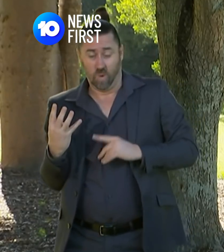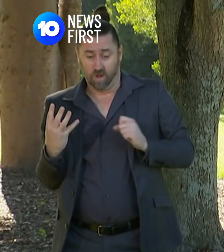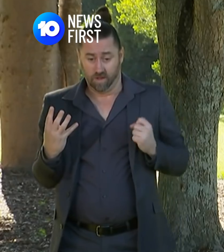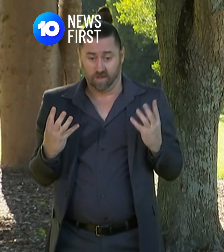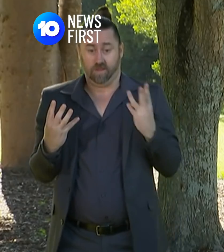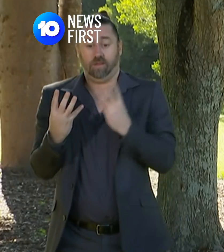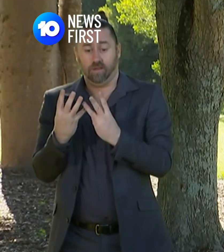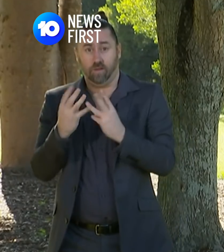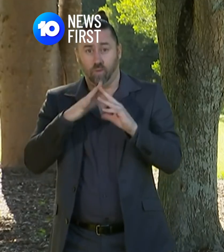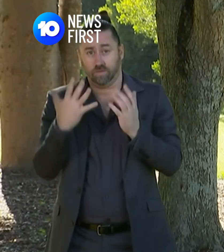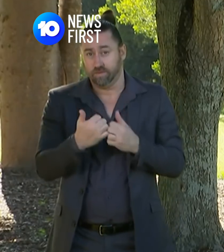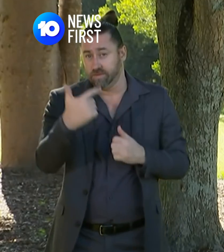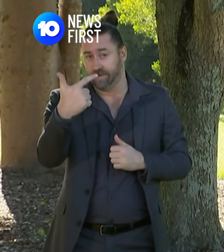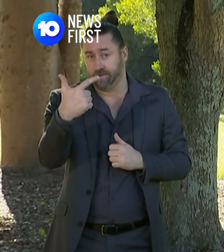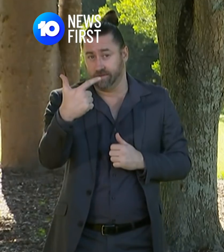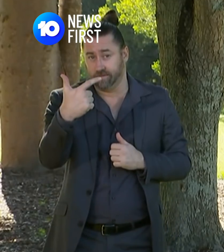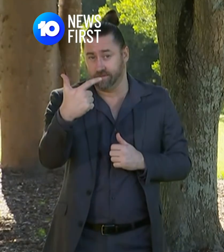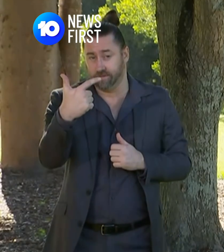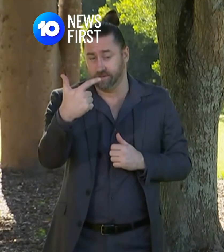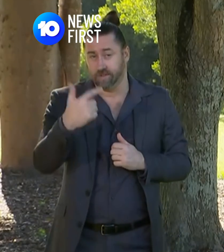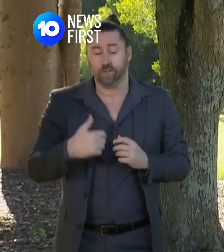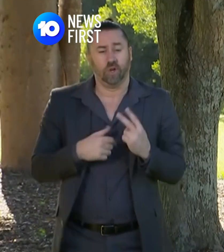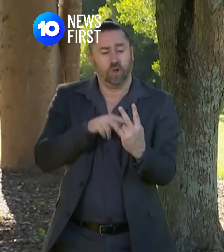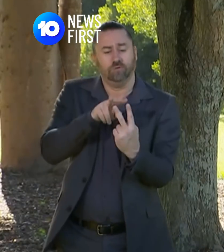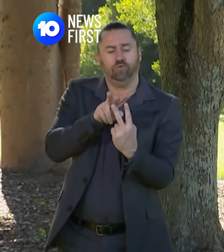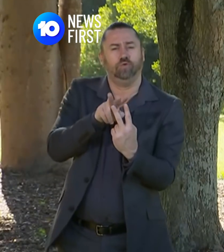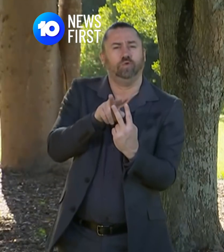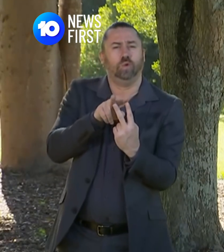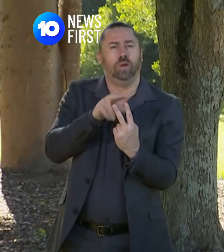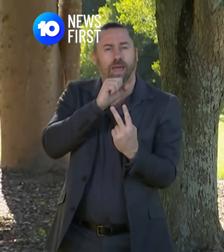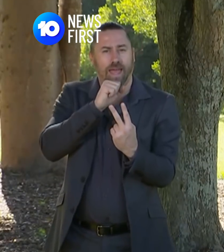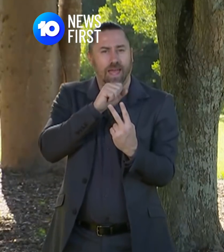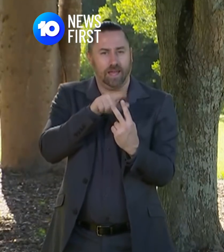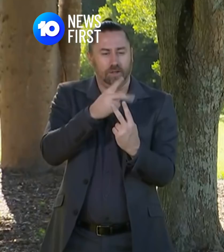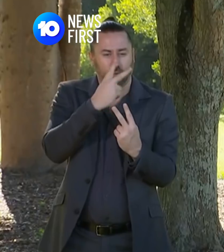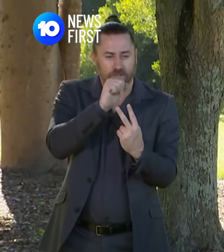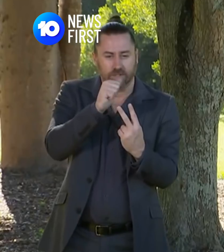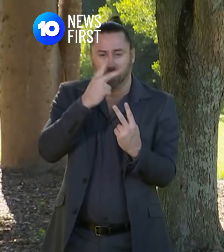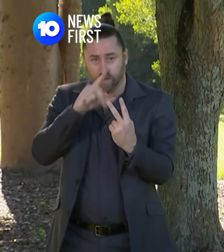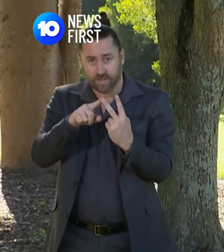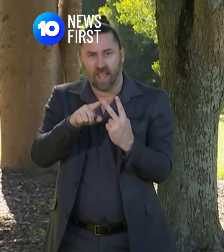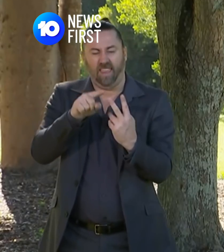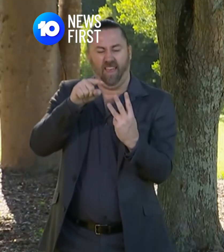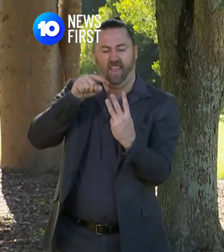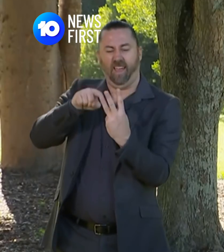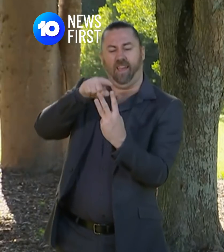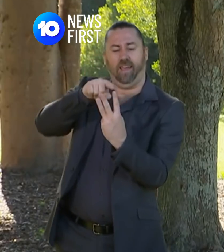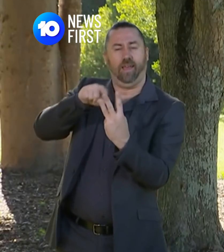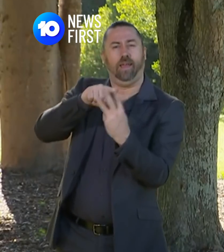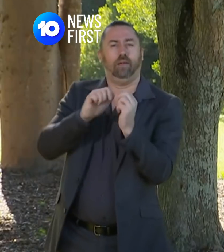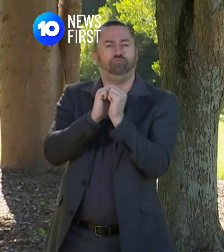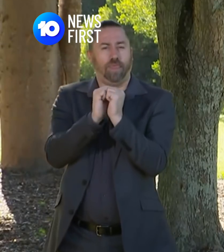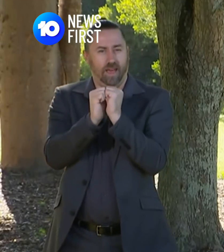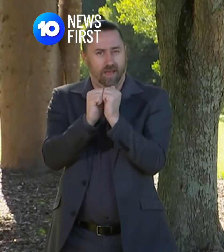has seven cases. The initial two gentlemen and now a brother or one of those that we